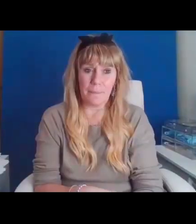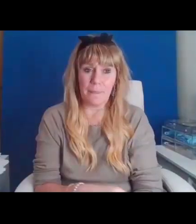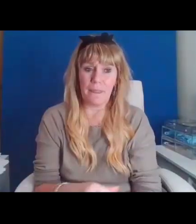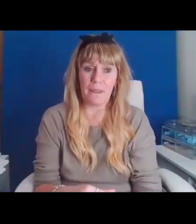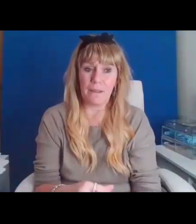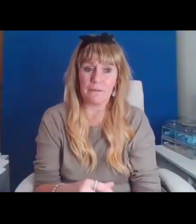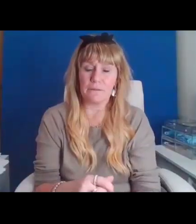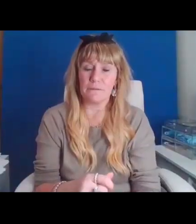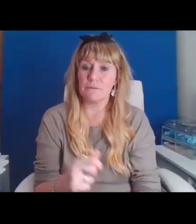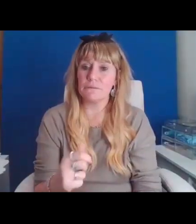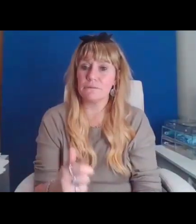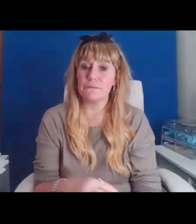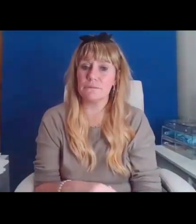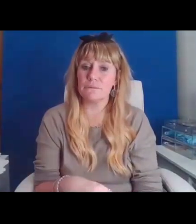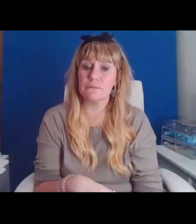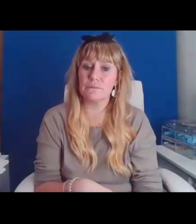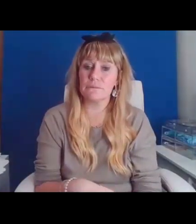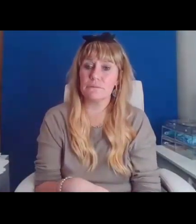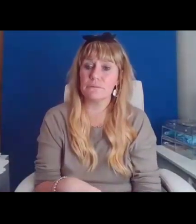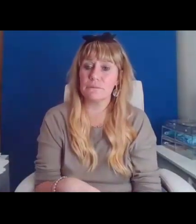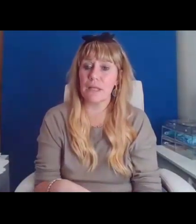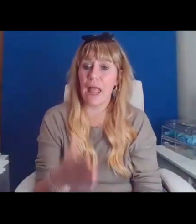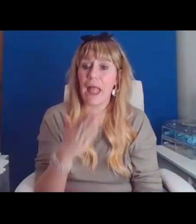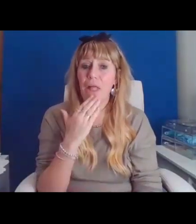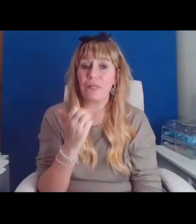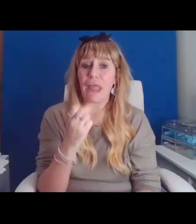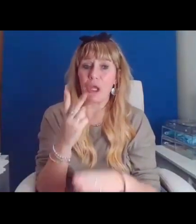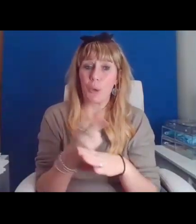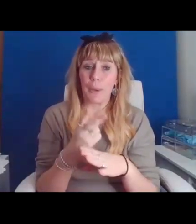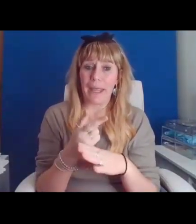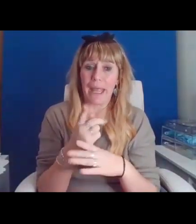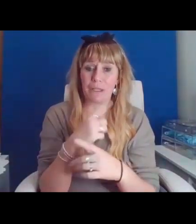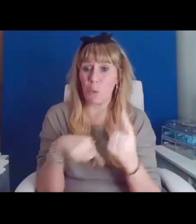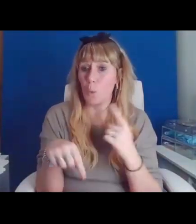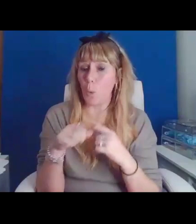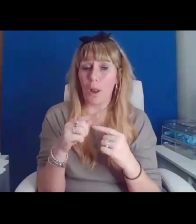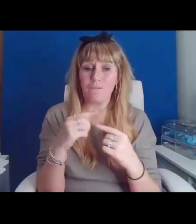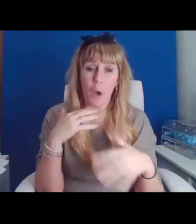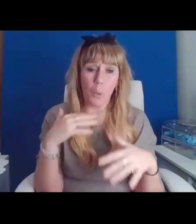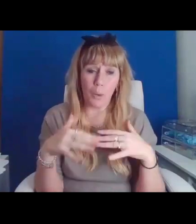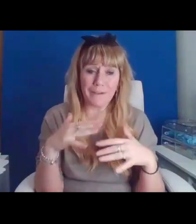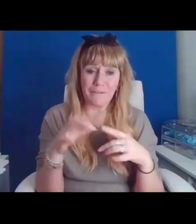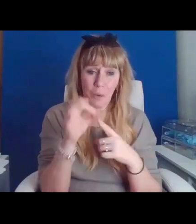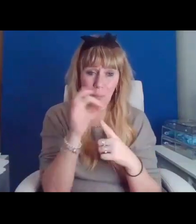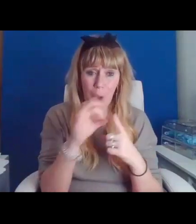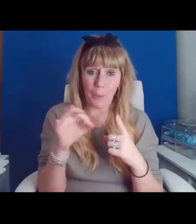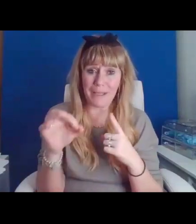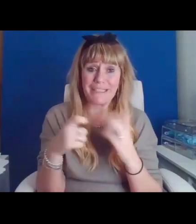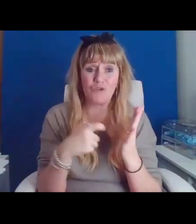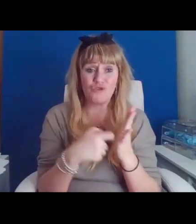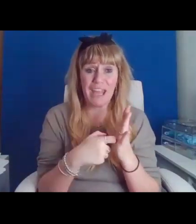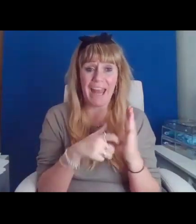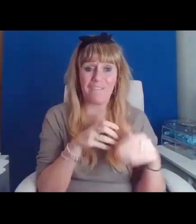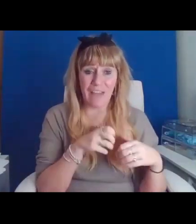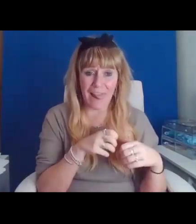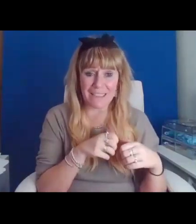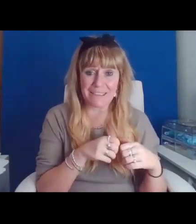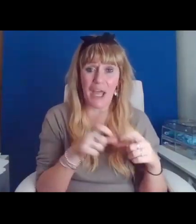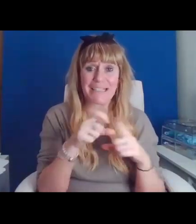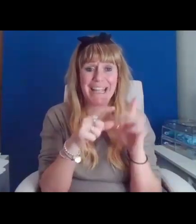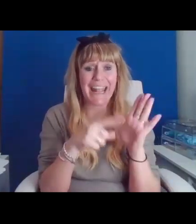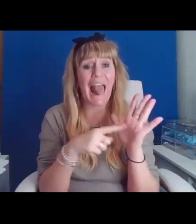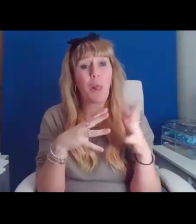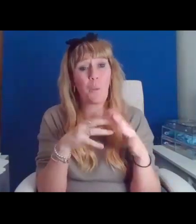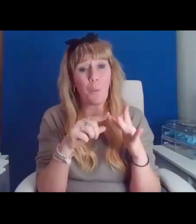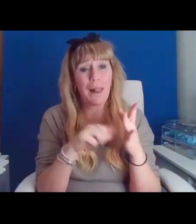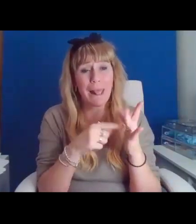And thanks again to all of our wonderful poets this evening, Rihanna Valentine, DL Williams,